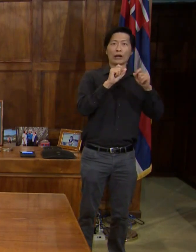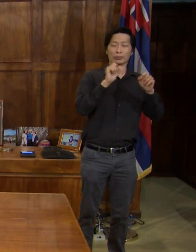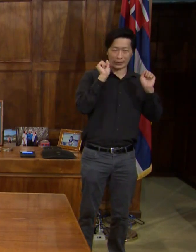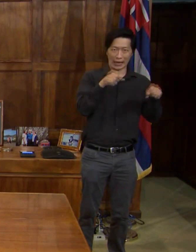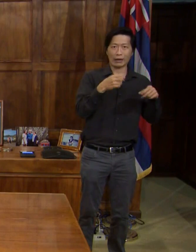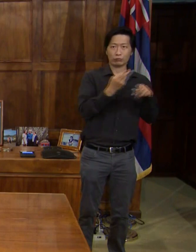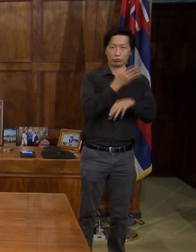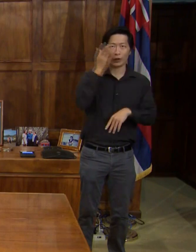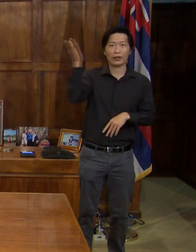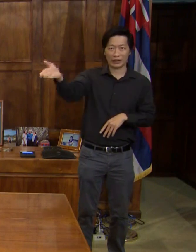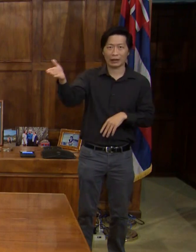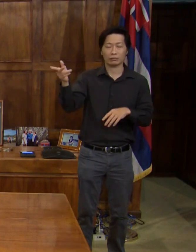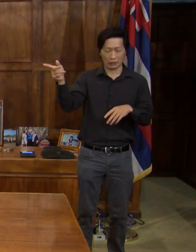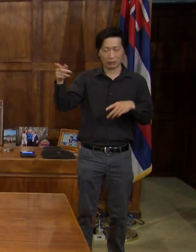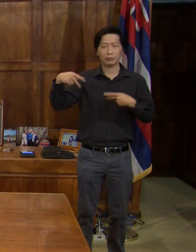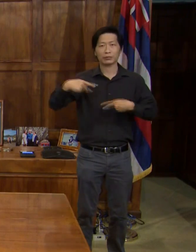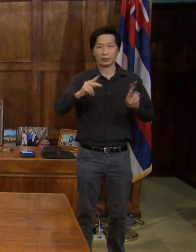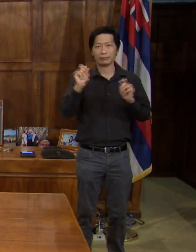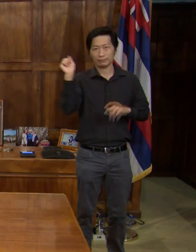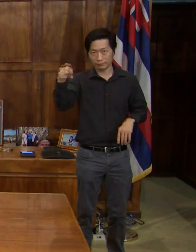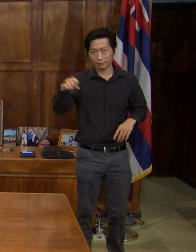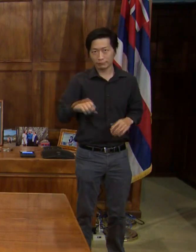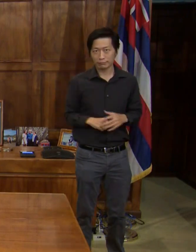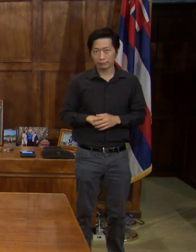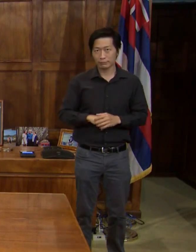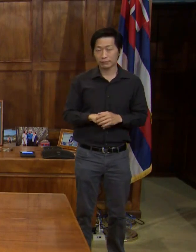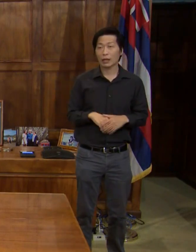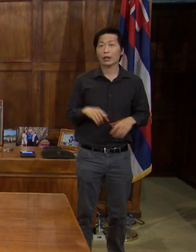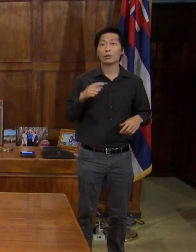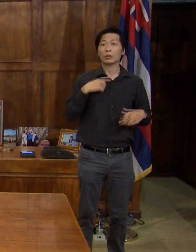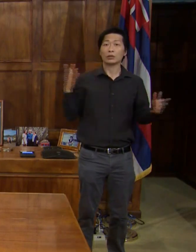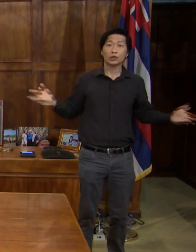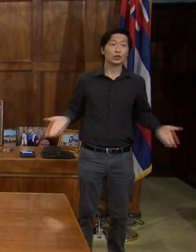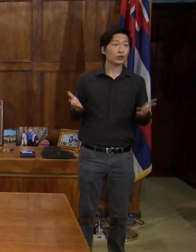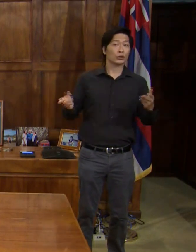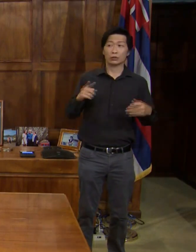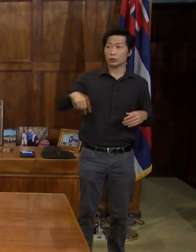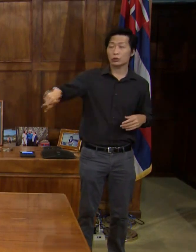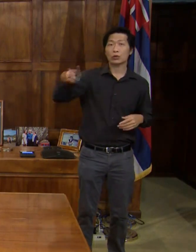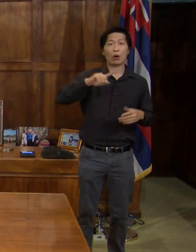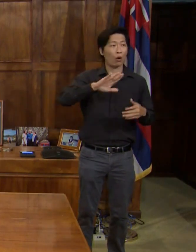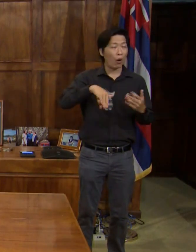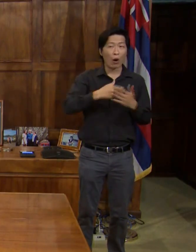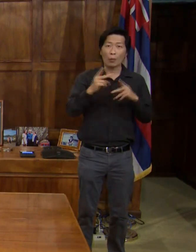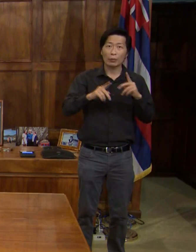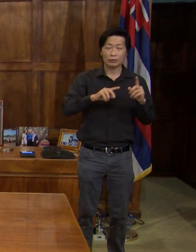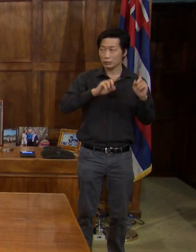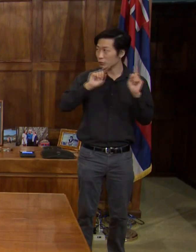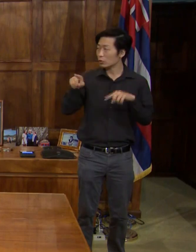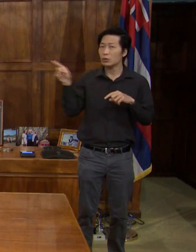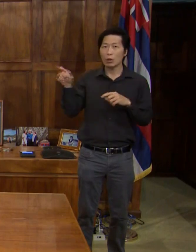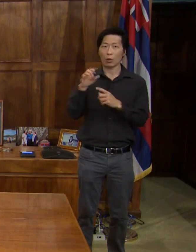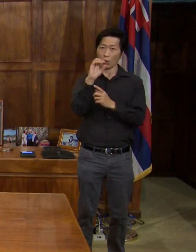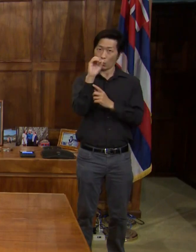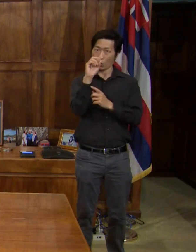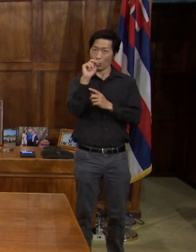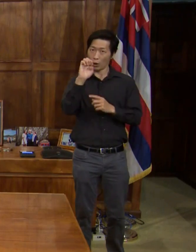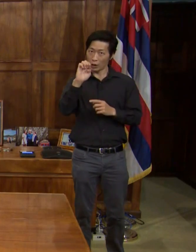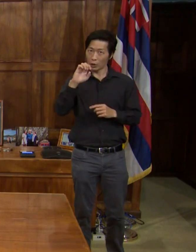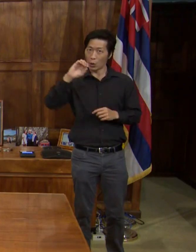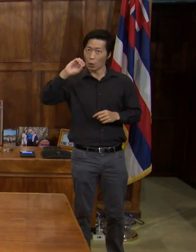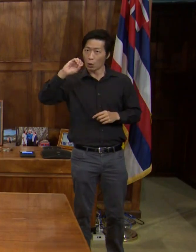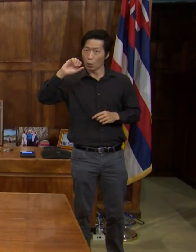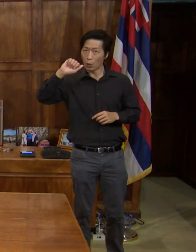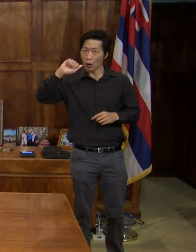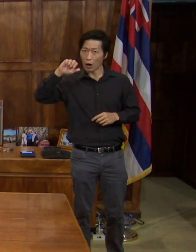businesses. We encourage everyone to visit, once again, oneoahu.org for the